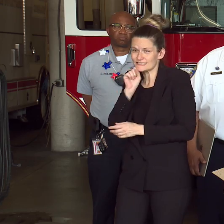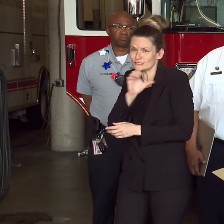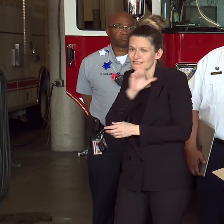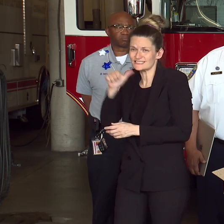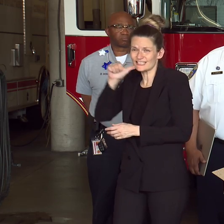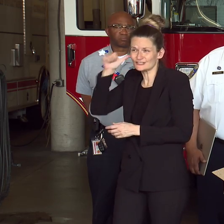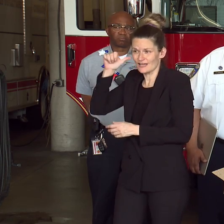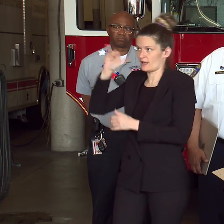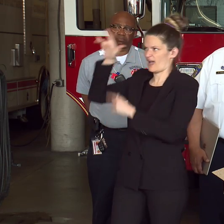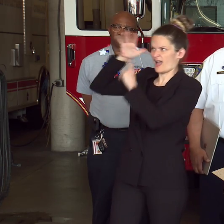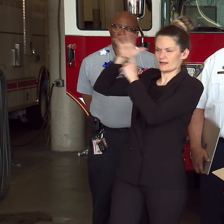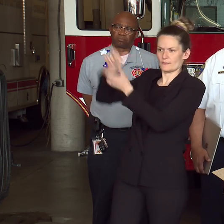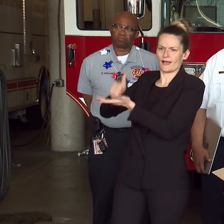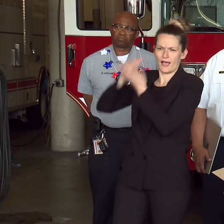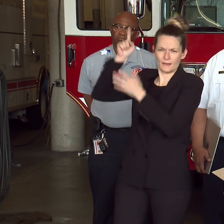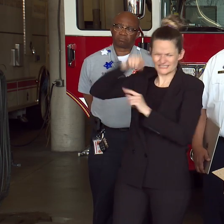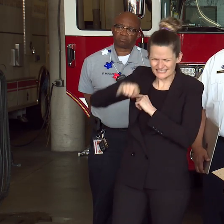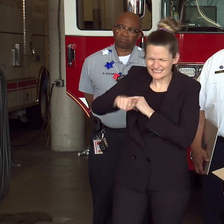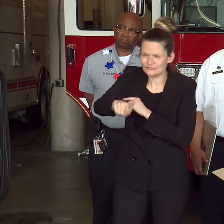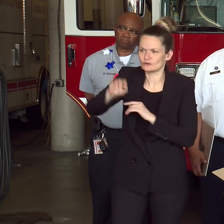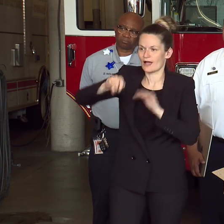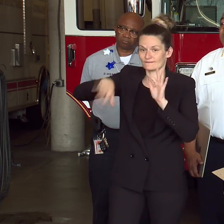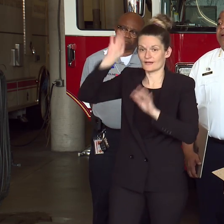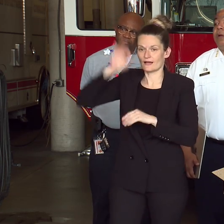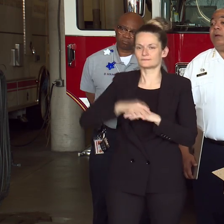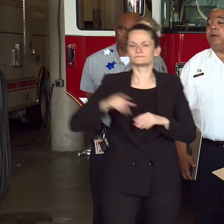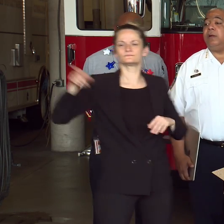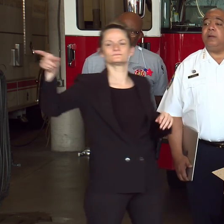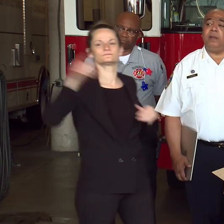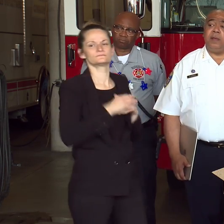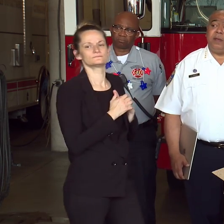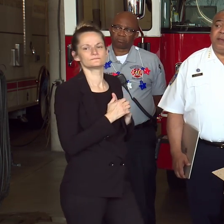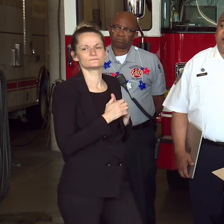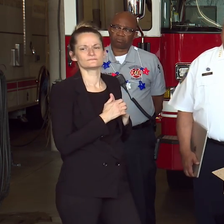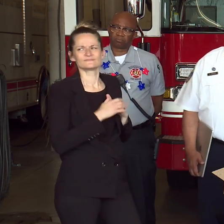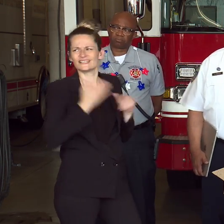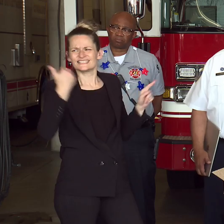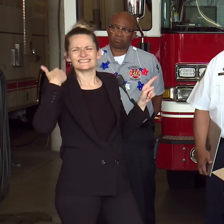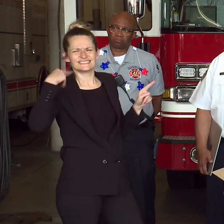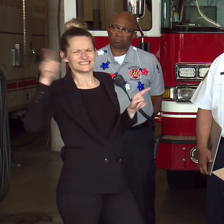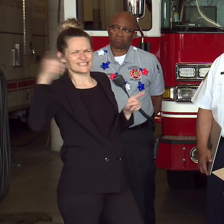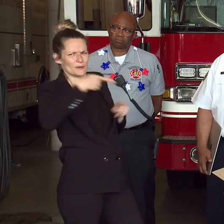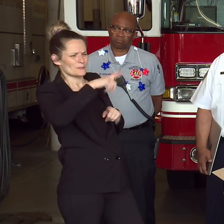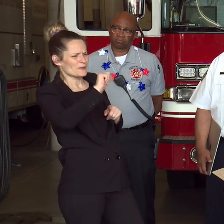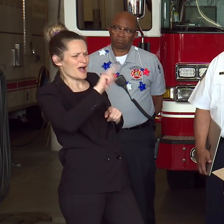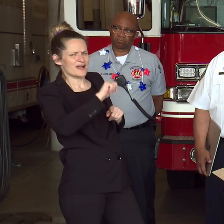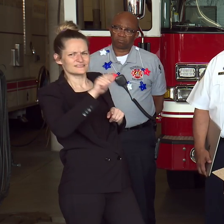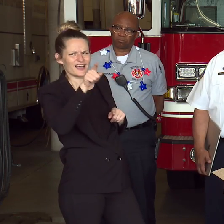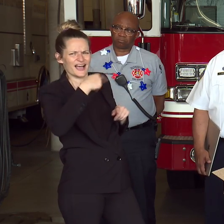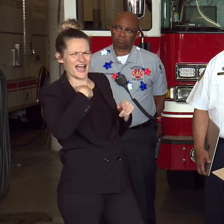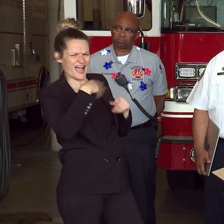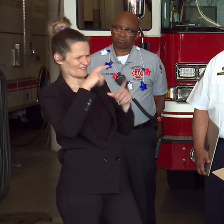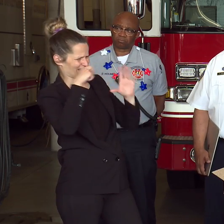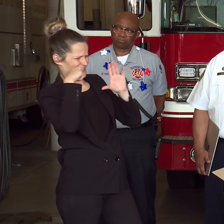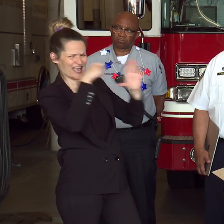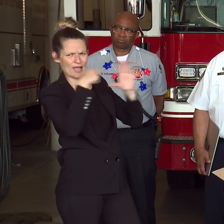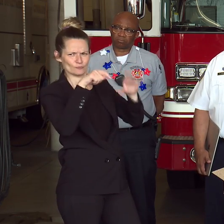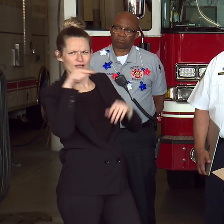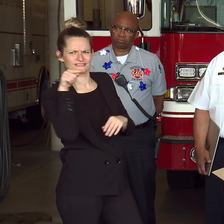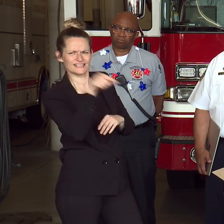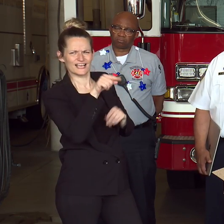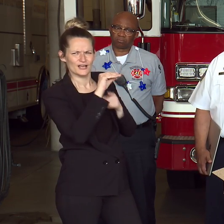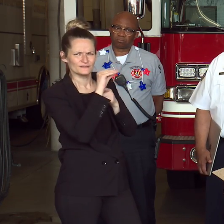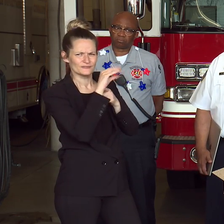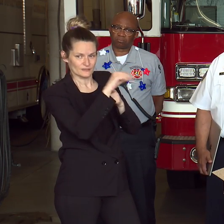Foxtrot, sir. Frankfort Plaza, the shooting earlier this week, there were cameras around. Have there been any repairs to the cameras since the audit